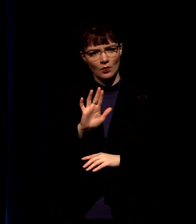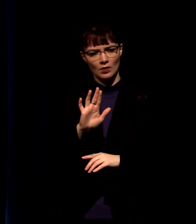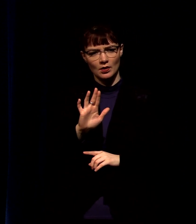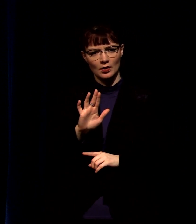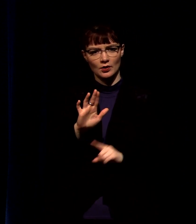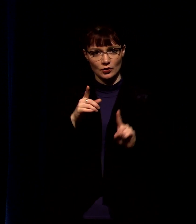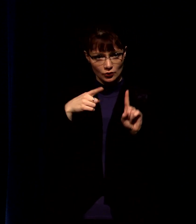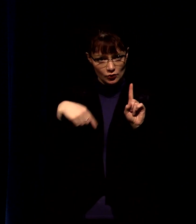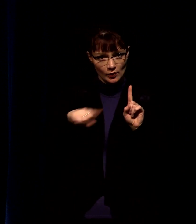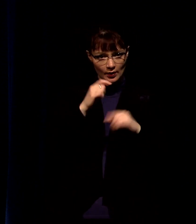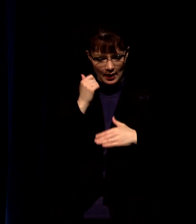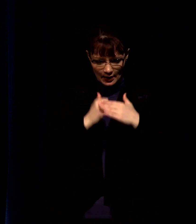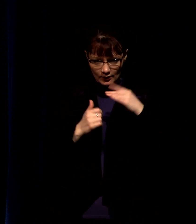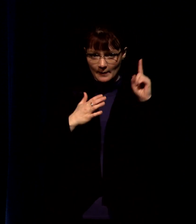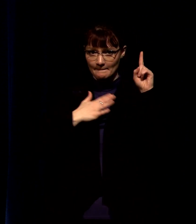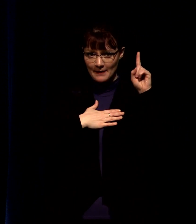word